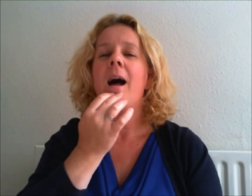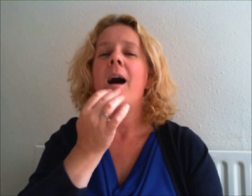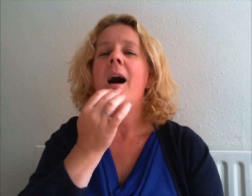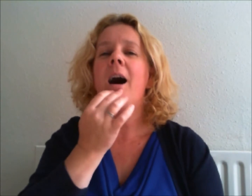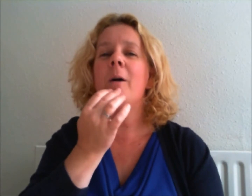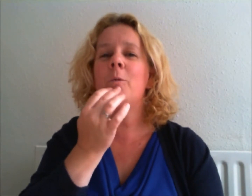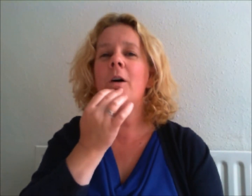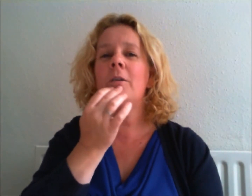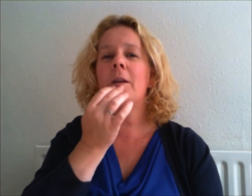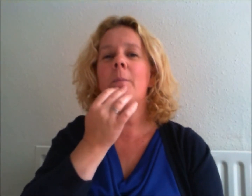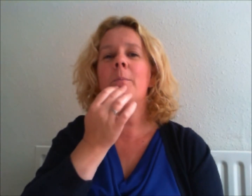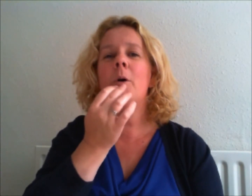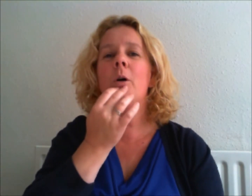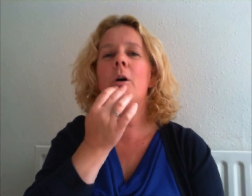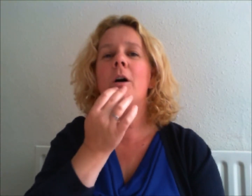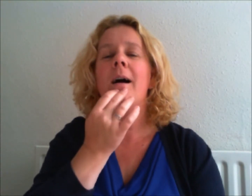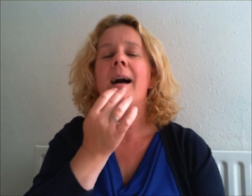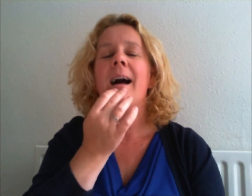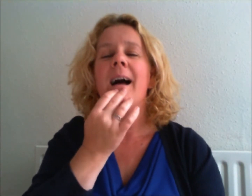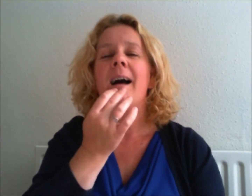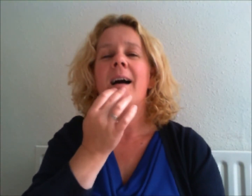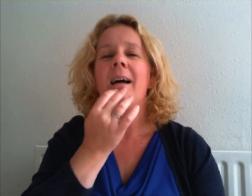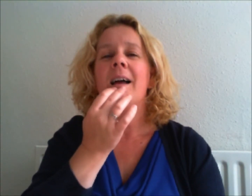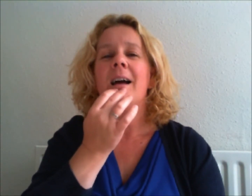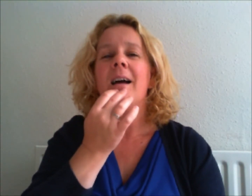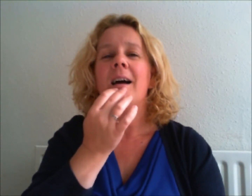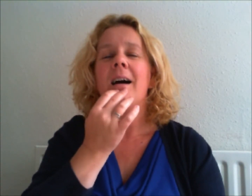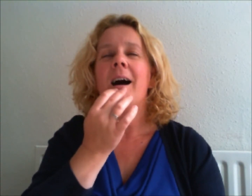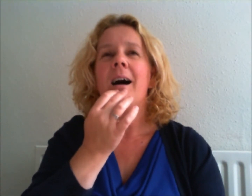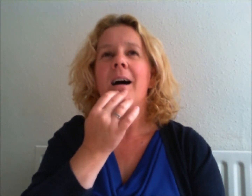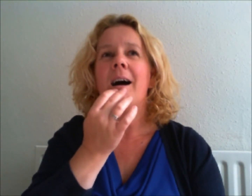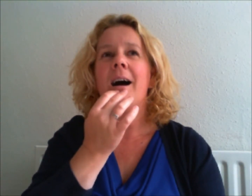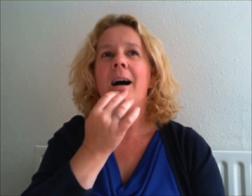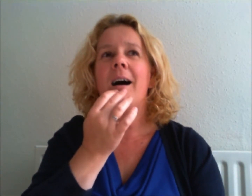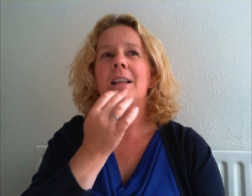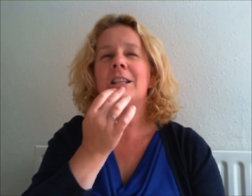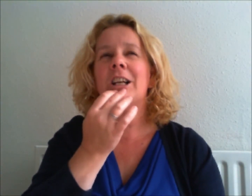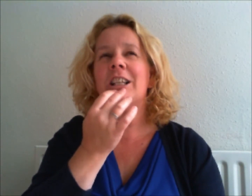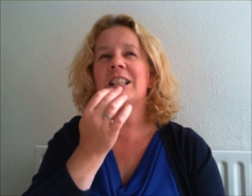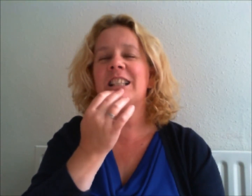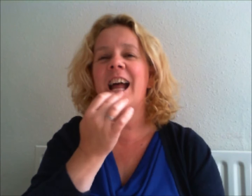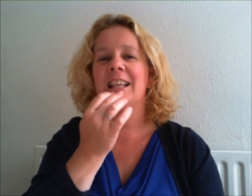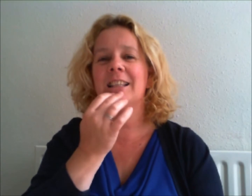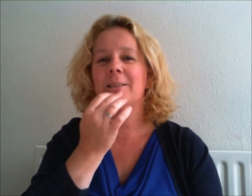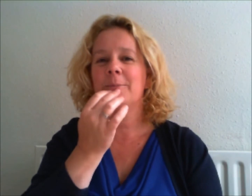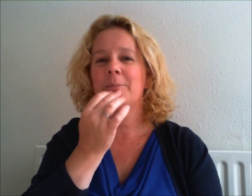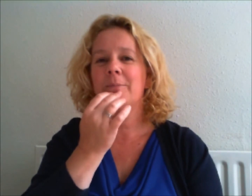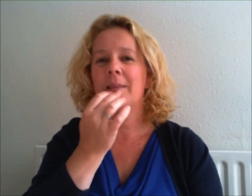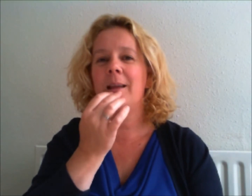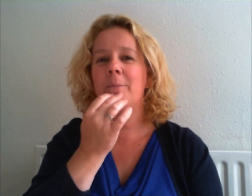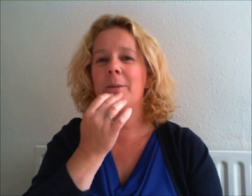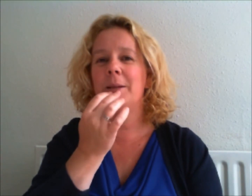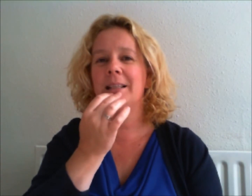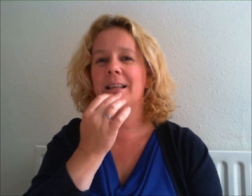I want more success in my business.